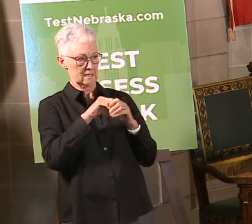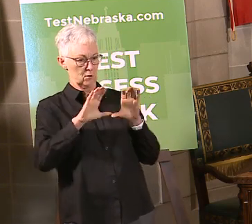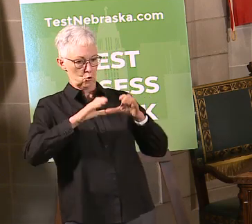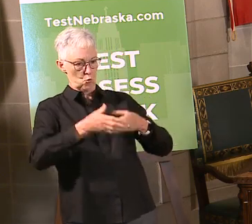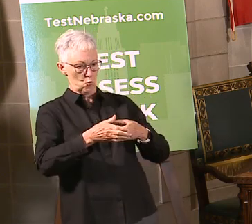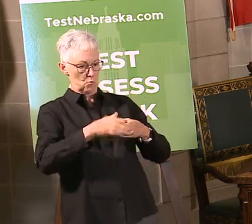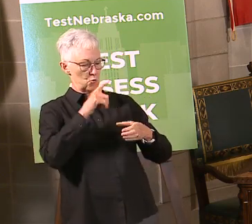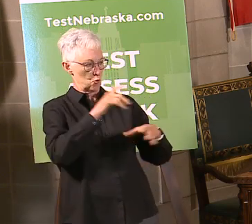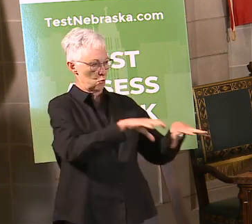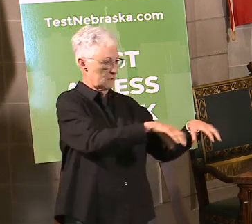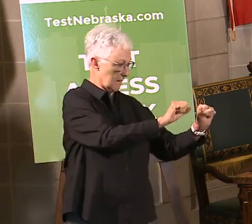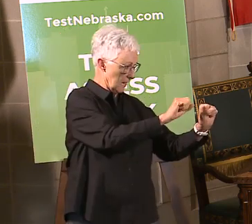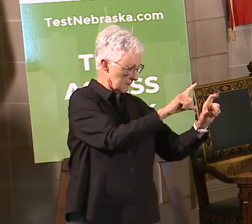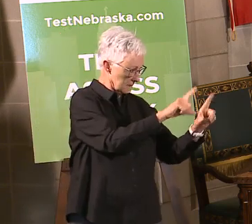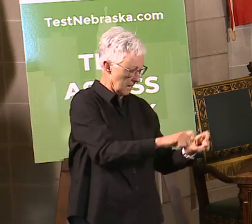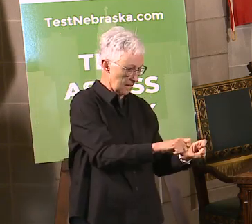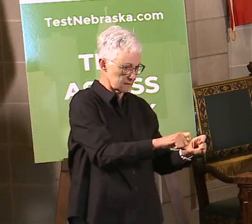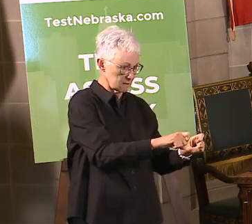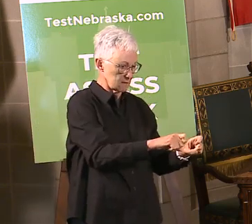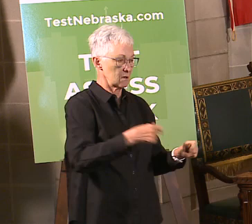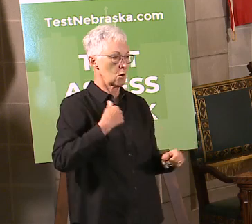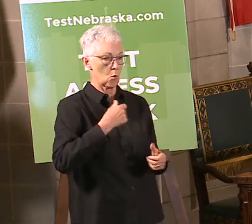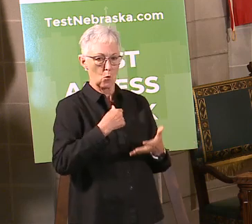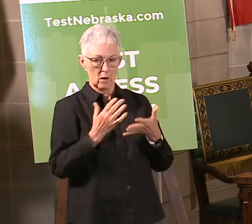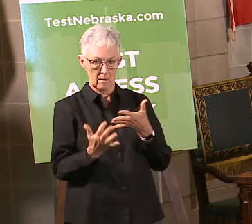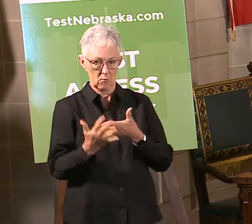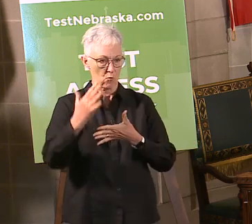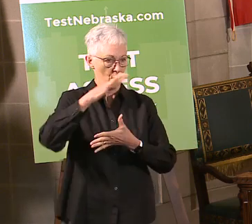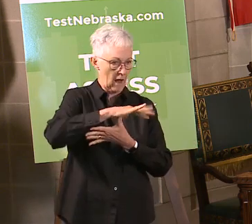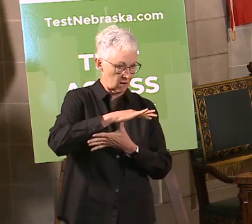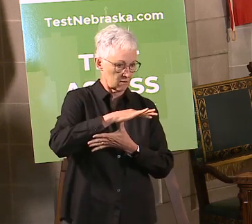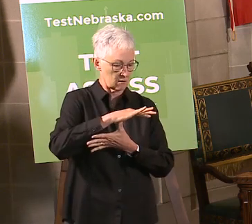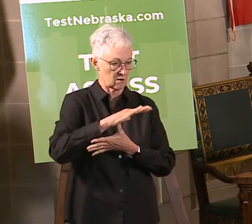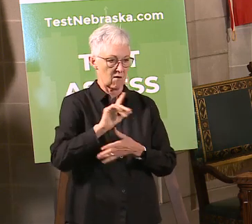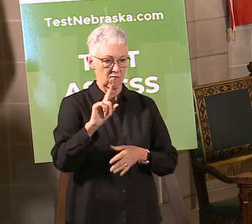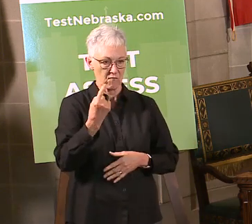health care workers, first responders, food processors.